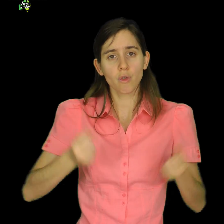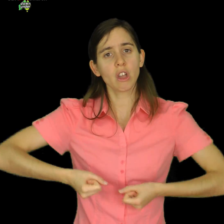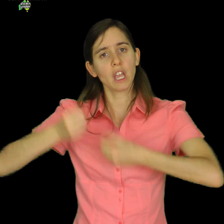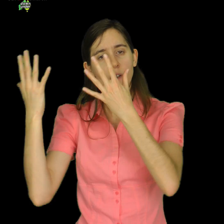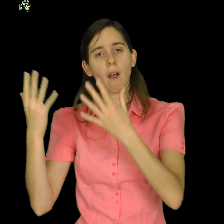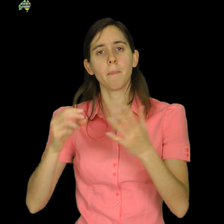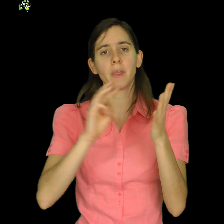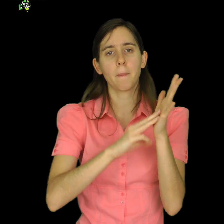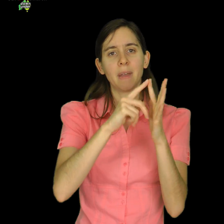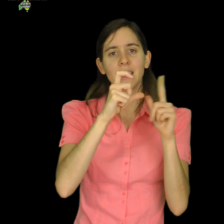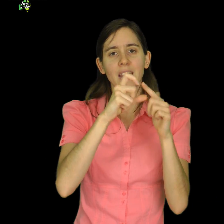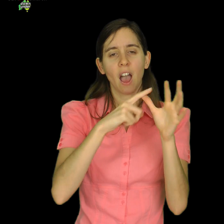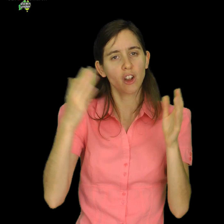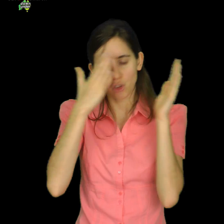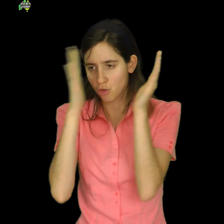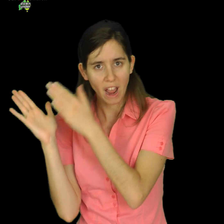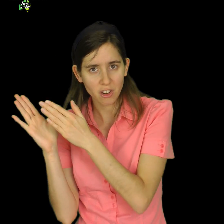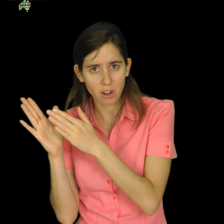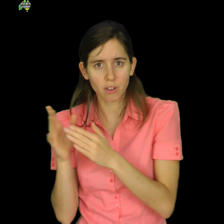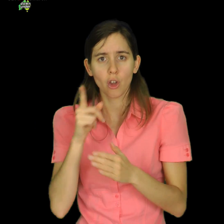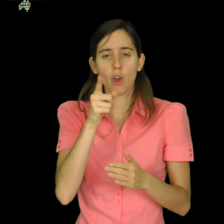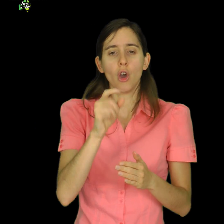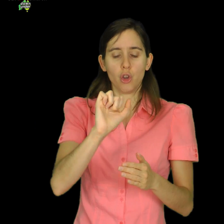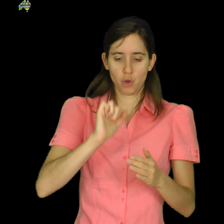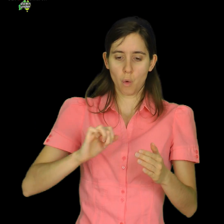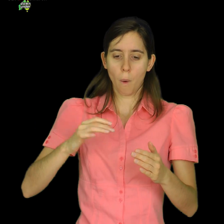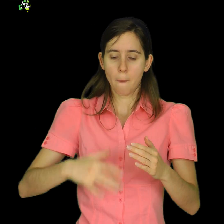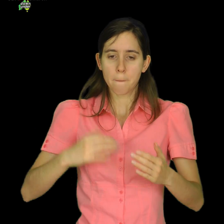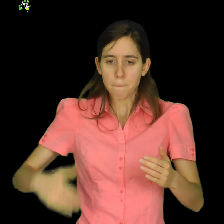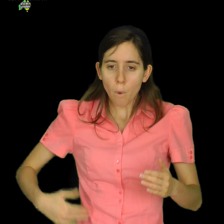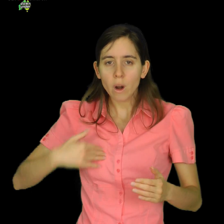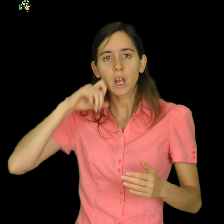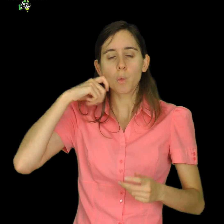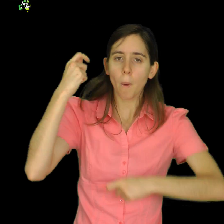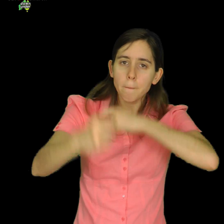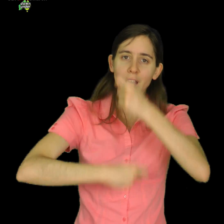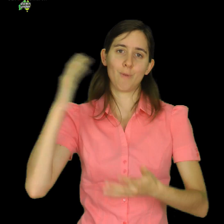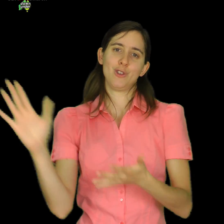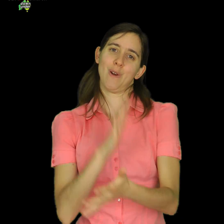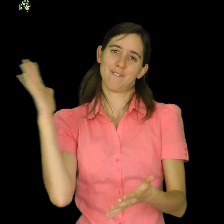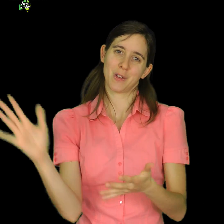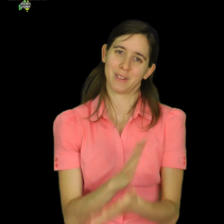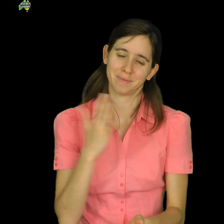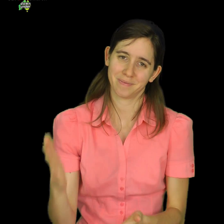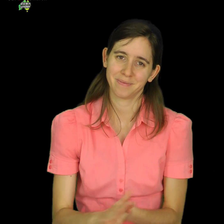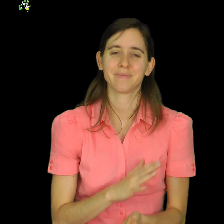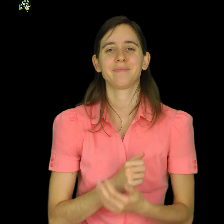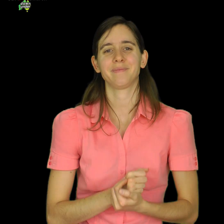at first, but your mourning will be turned to joy. See John chapter 16 and verse 20. God